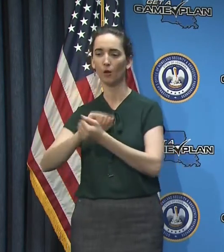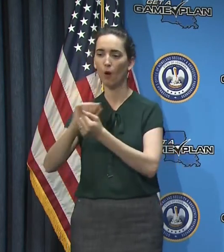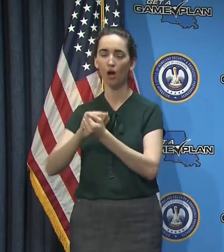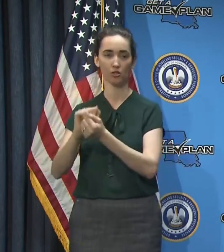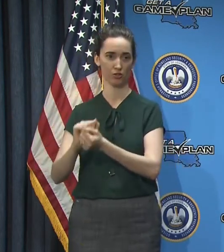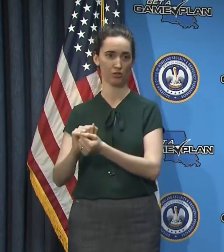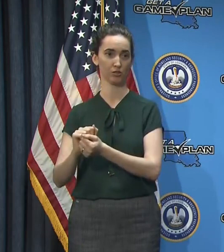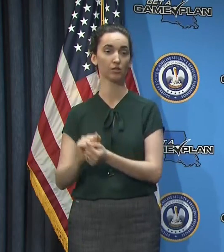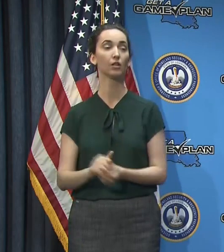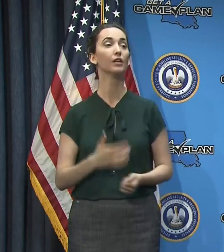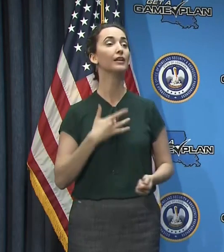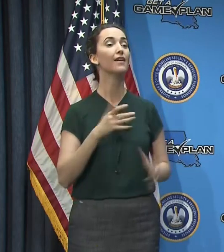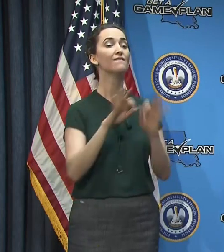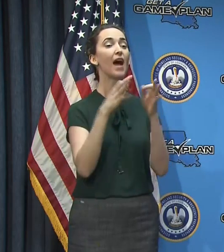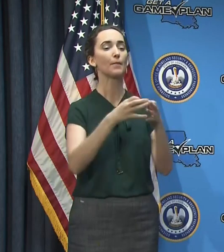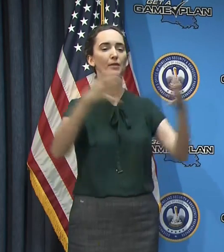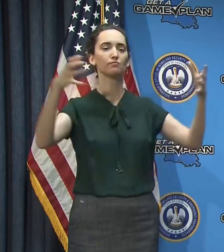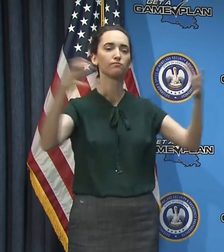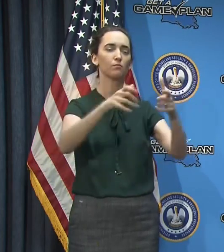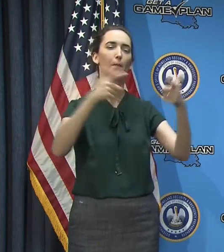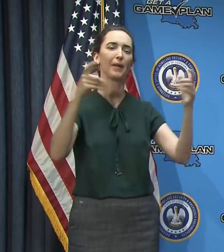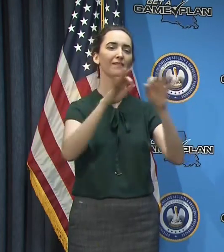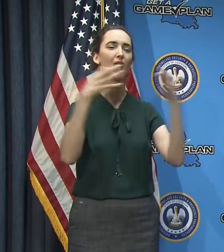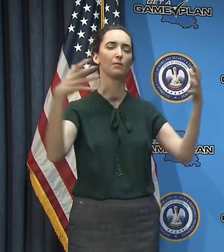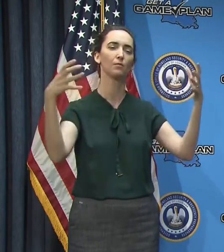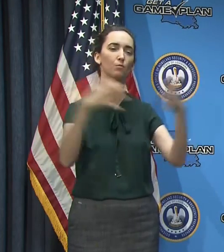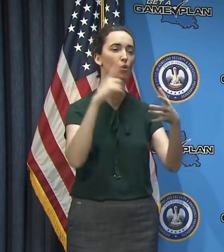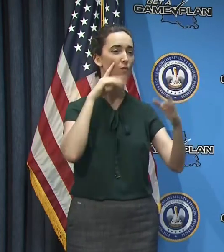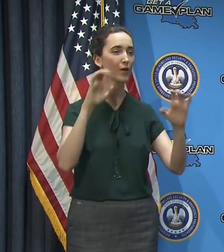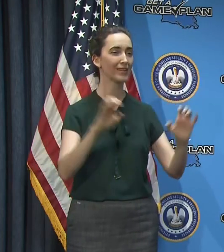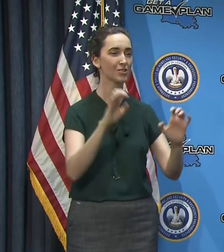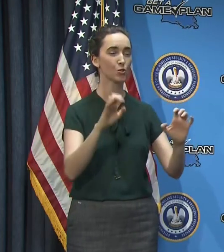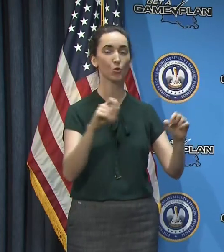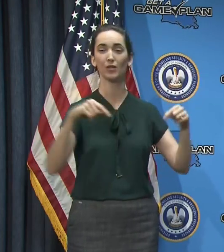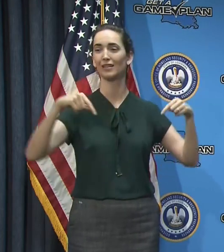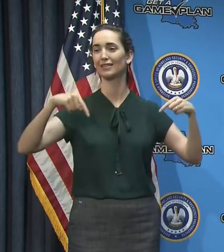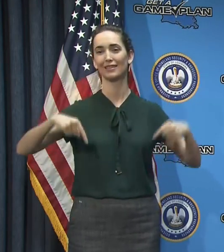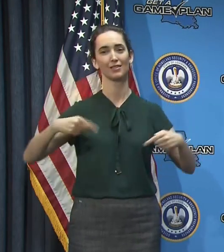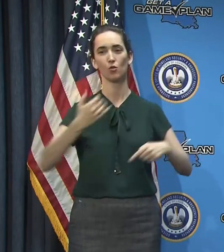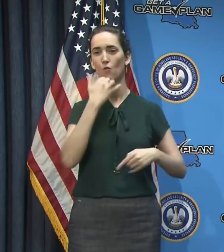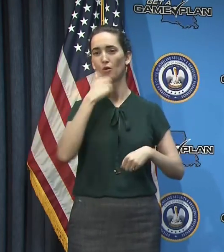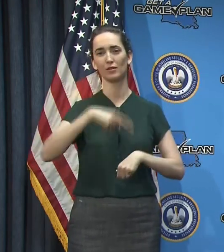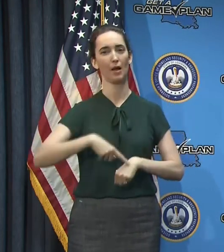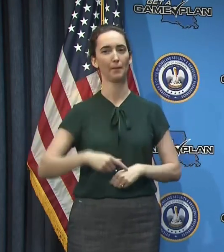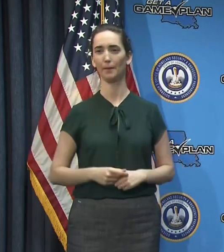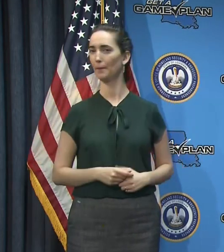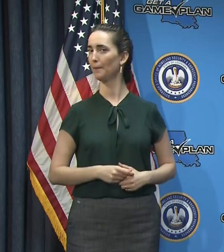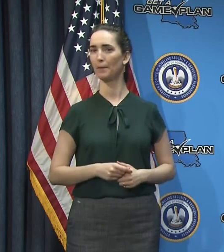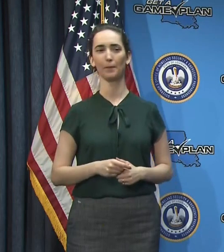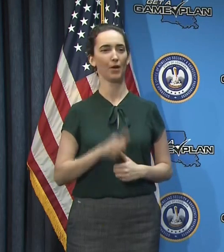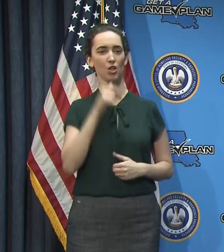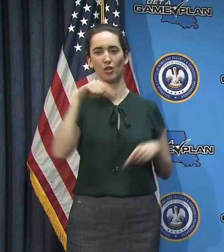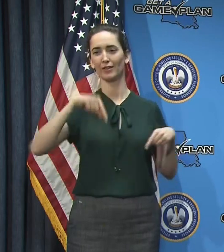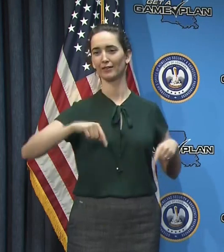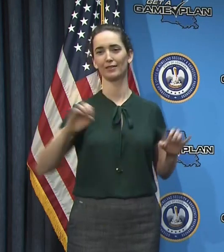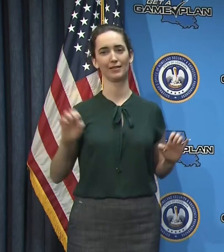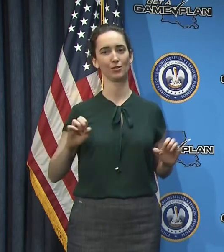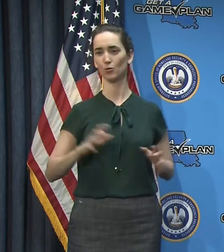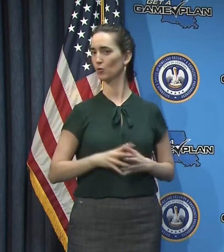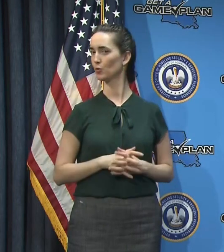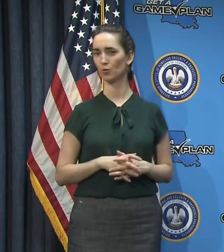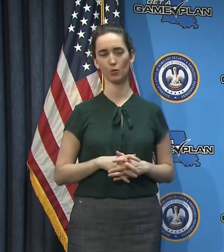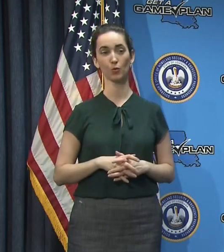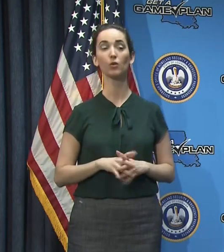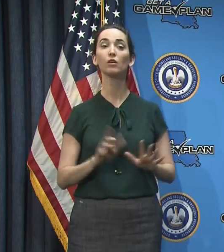large numbers, uh, for Easter, um, this is just not the Easter to do it. Uh, but I encourage, uh, those family